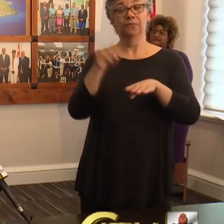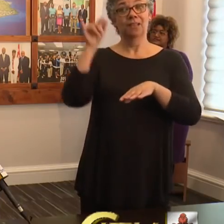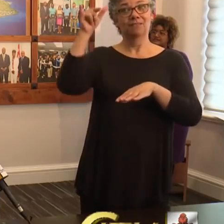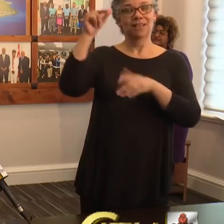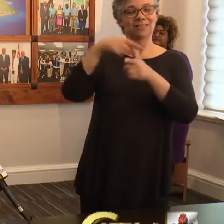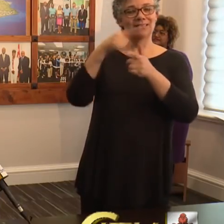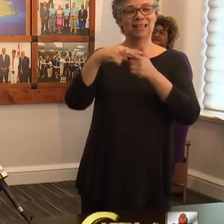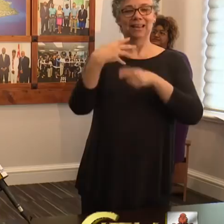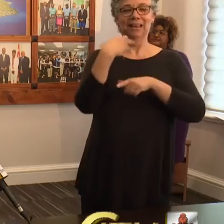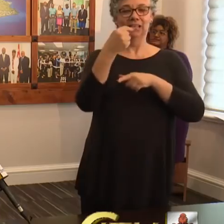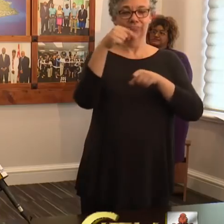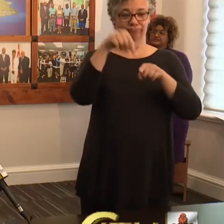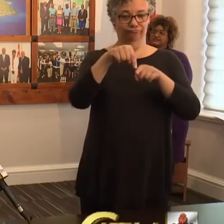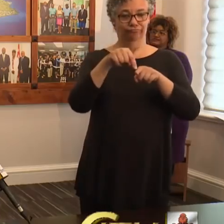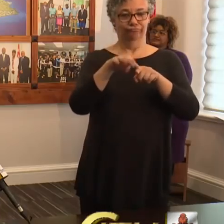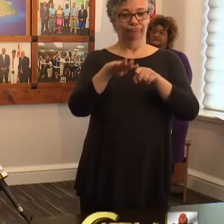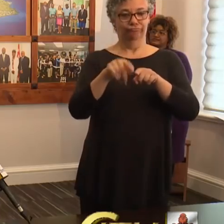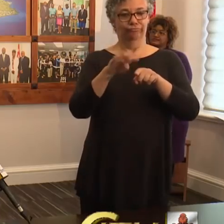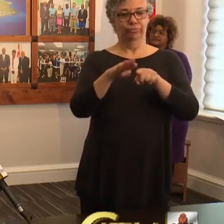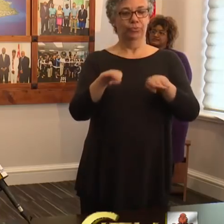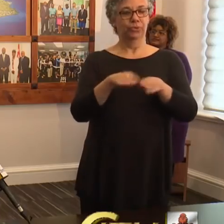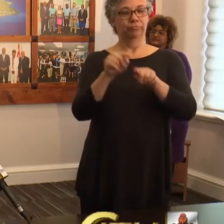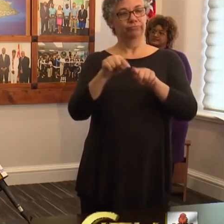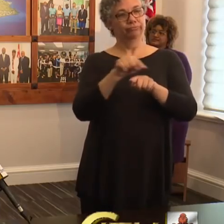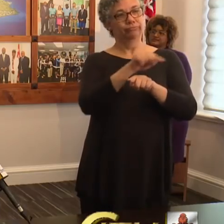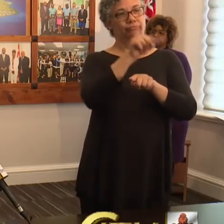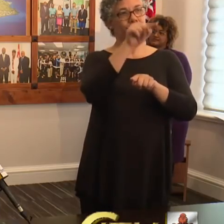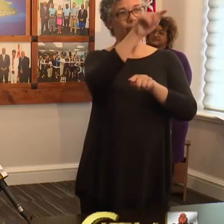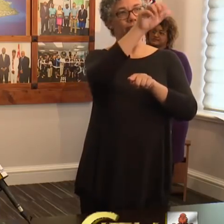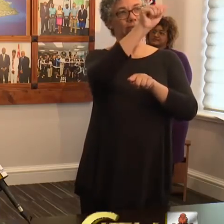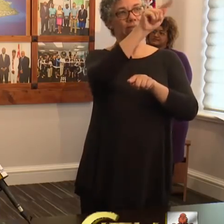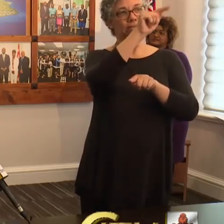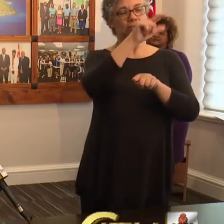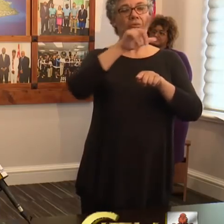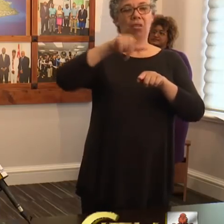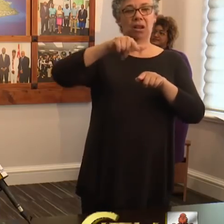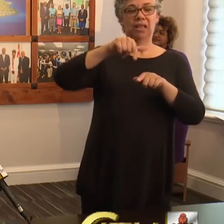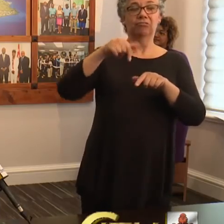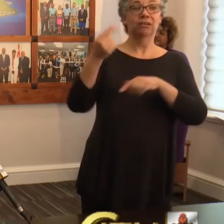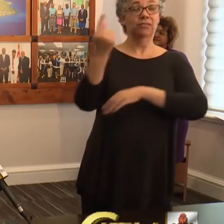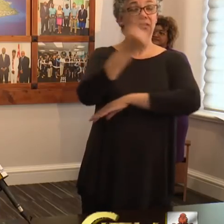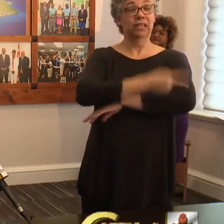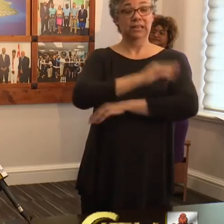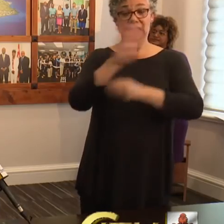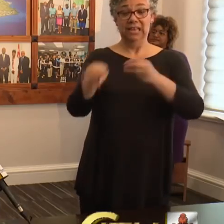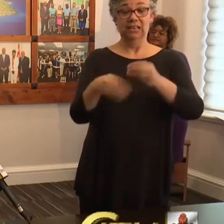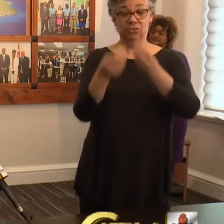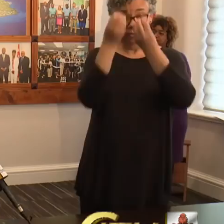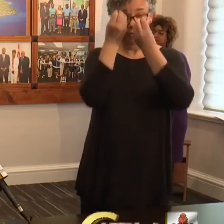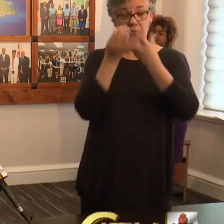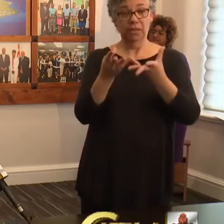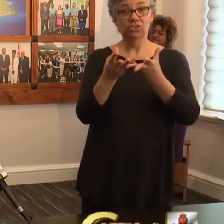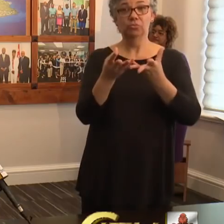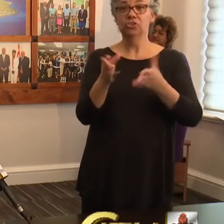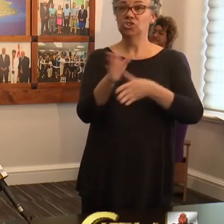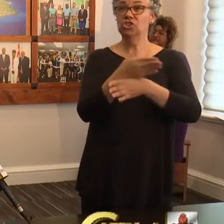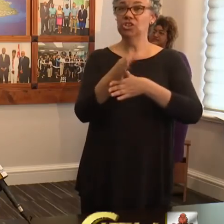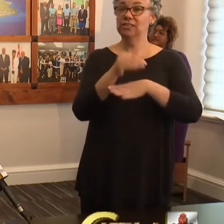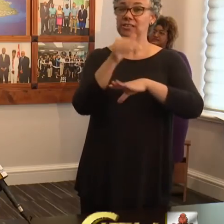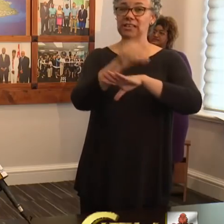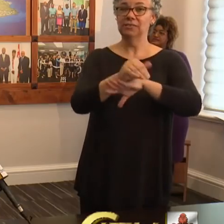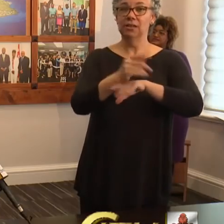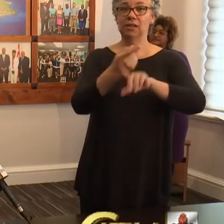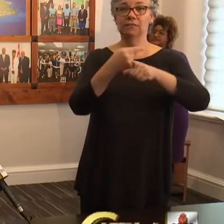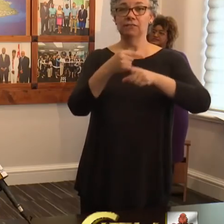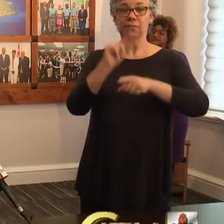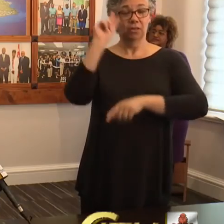depart Bermuda for Atlanta, Georgia later that day. There will be additional information released this evening from the government on